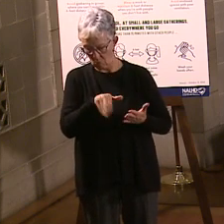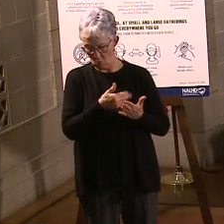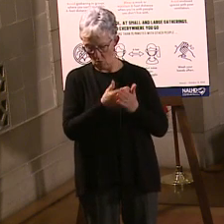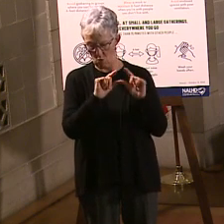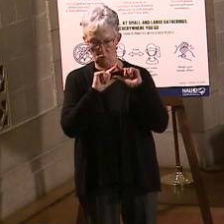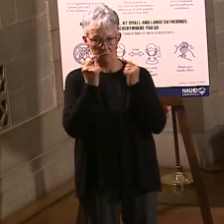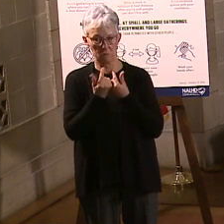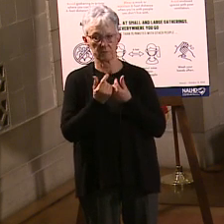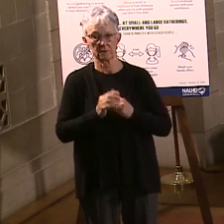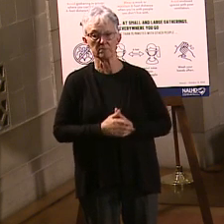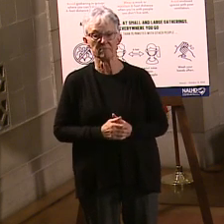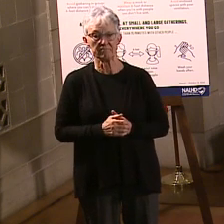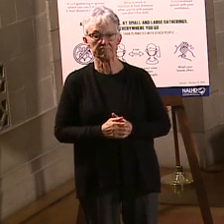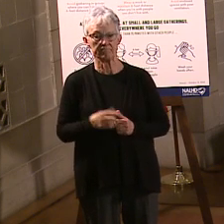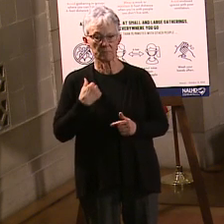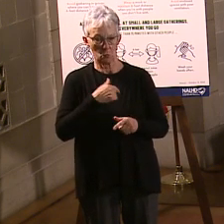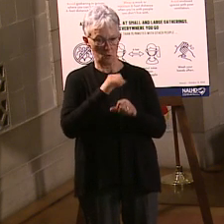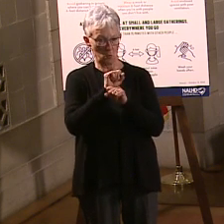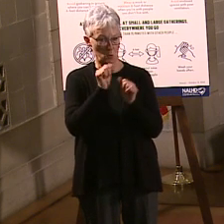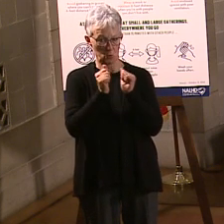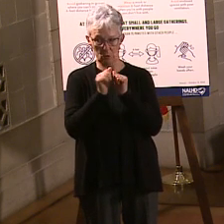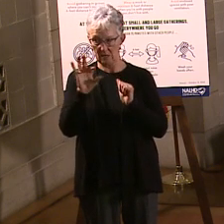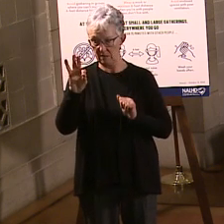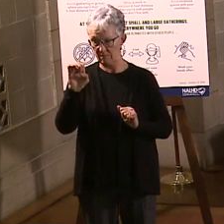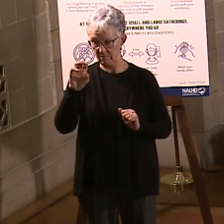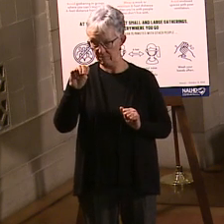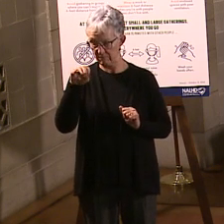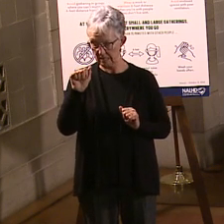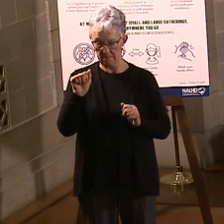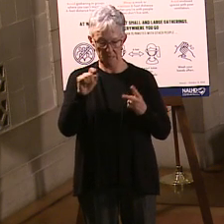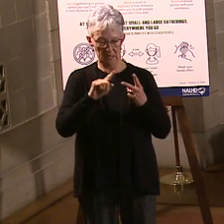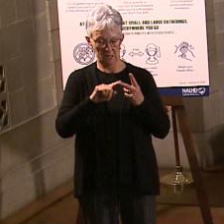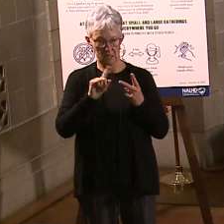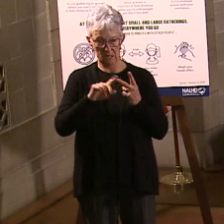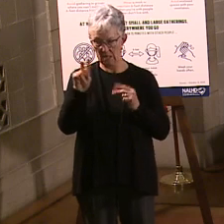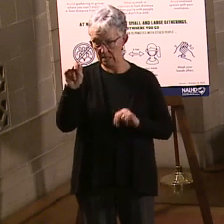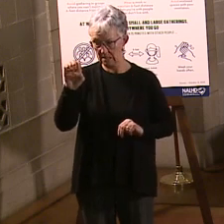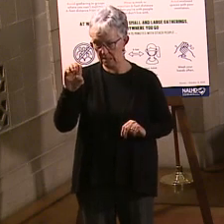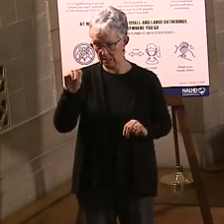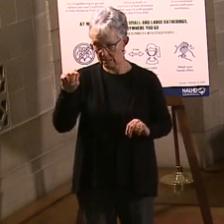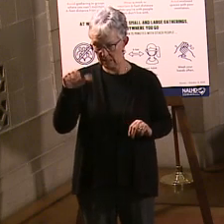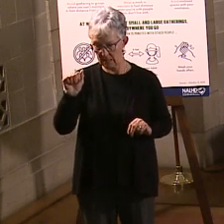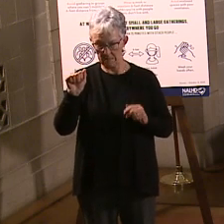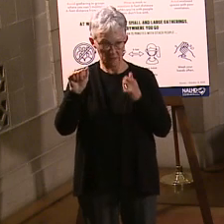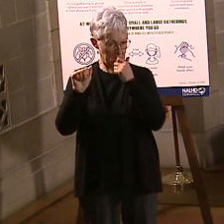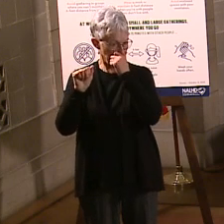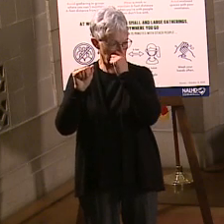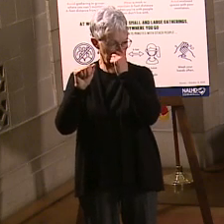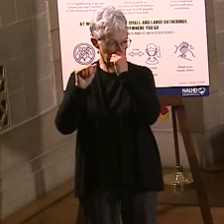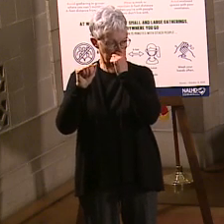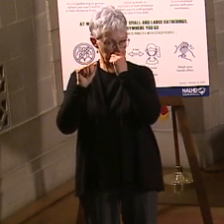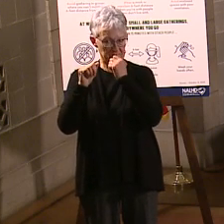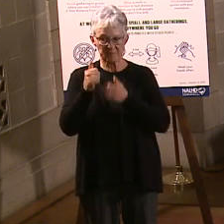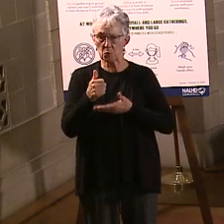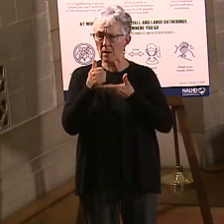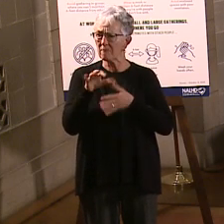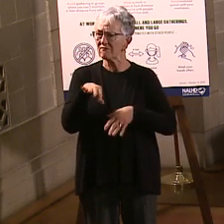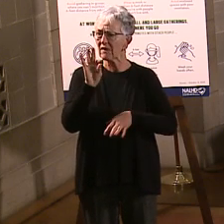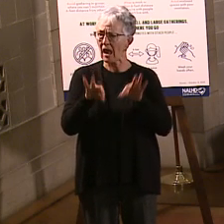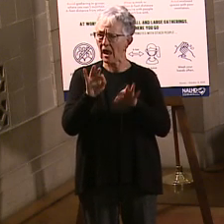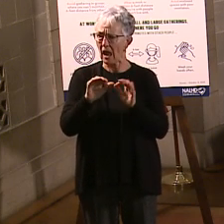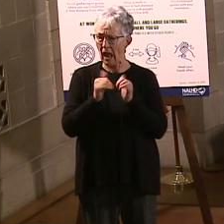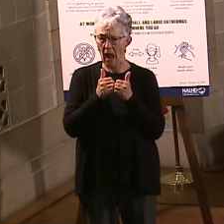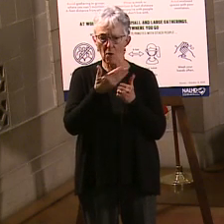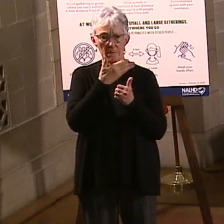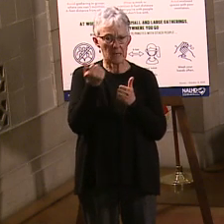very closely with our FEMA representatives in NEMA to understand the different resources available to us at this time. At this time,